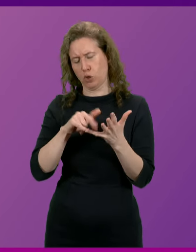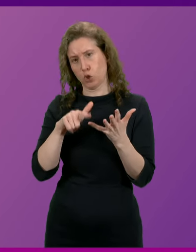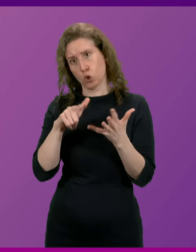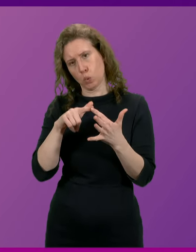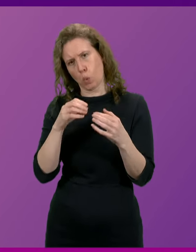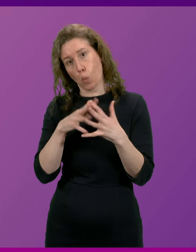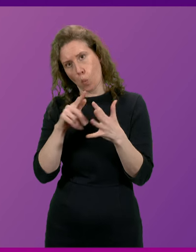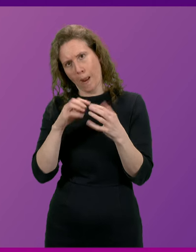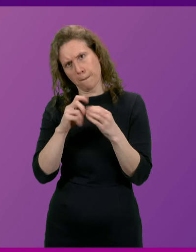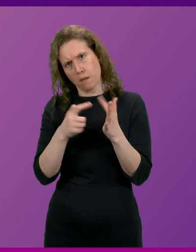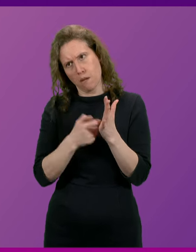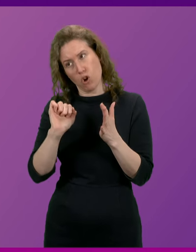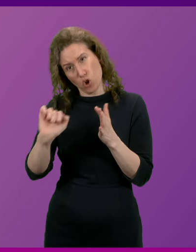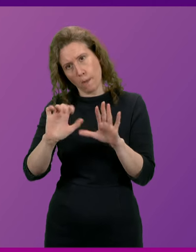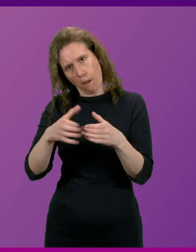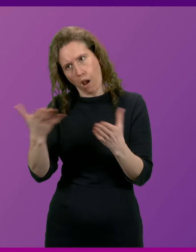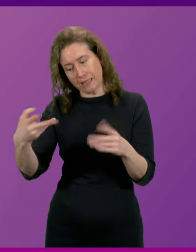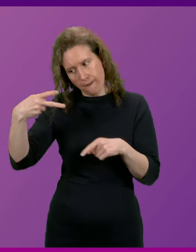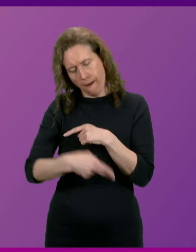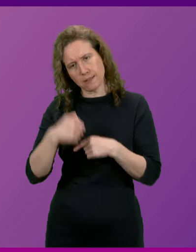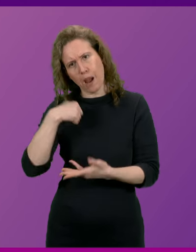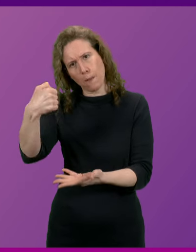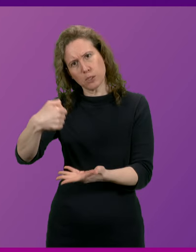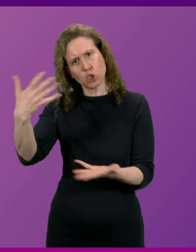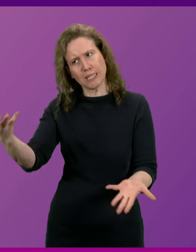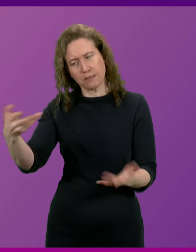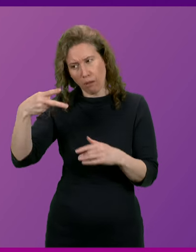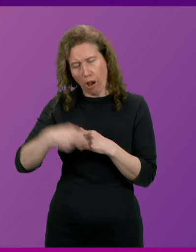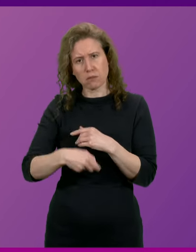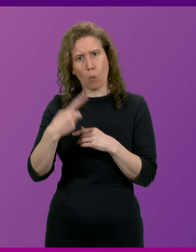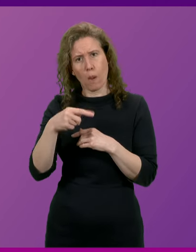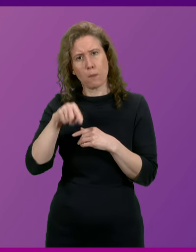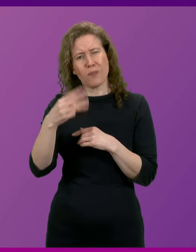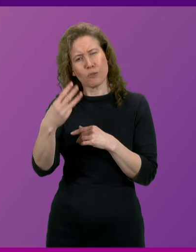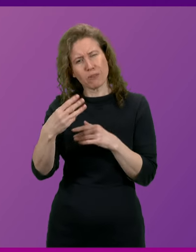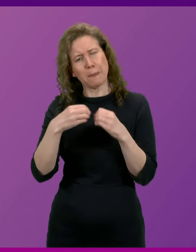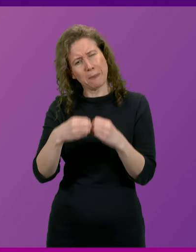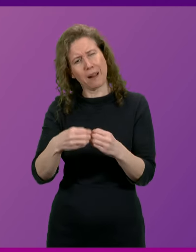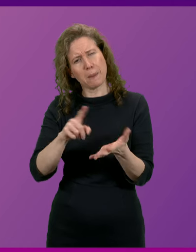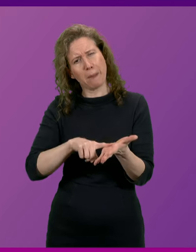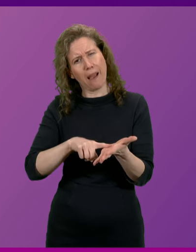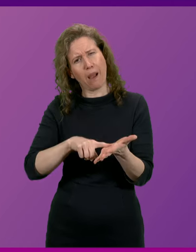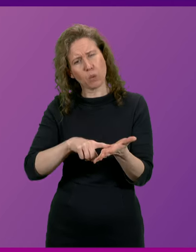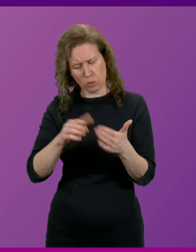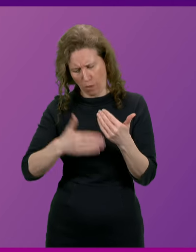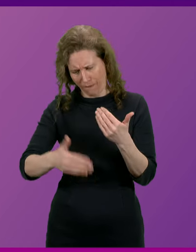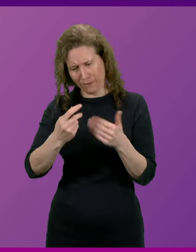party takes a hatchet to our capital budget, cutting out about £1.3 billion over the next few years. And